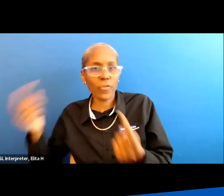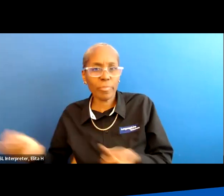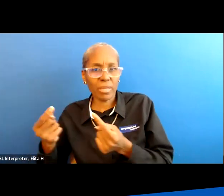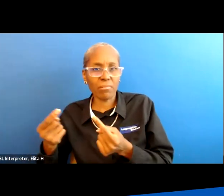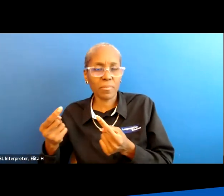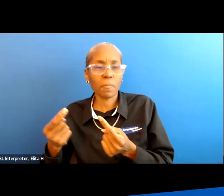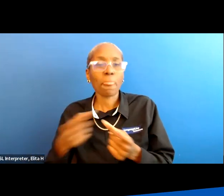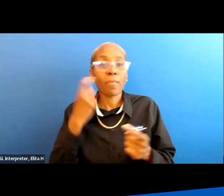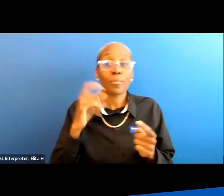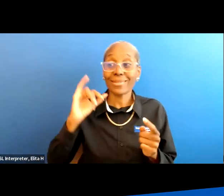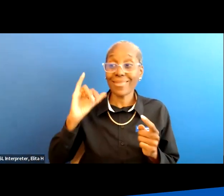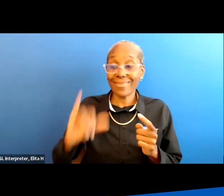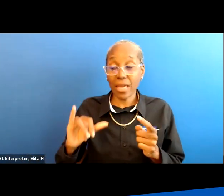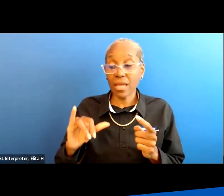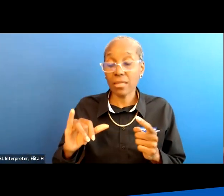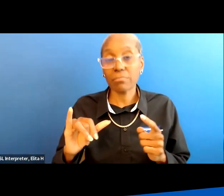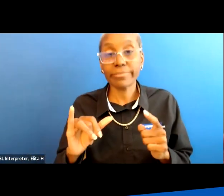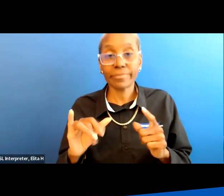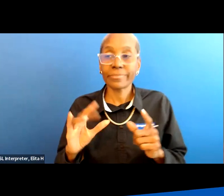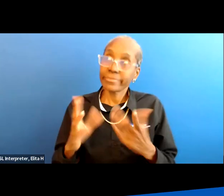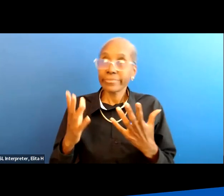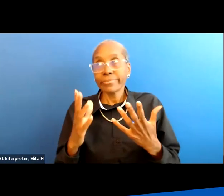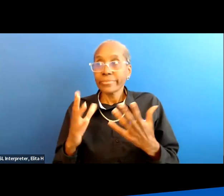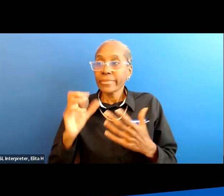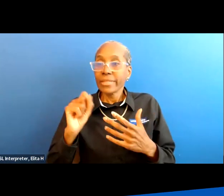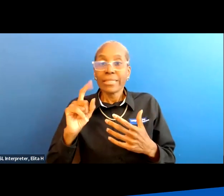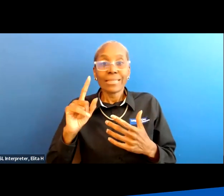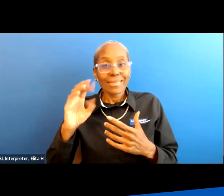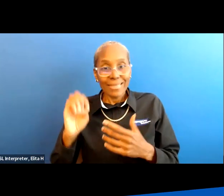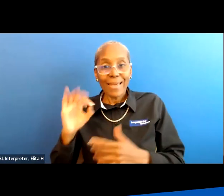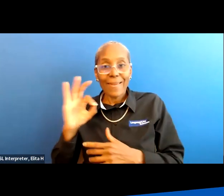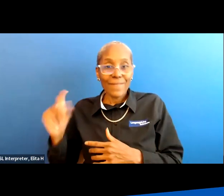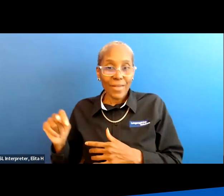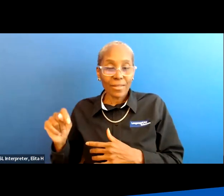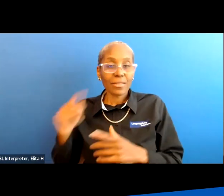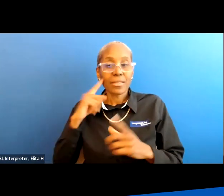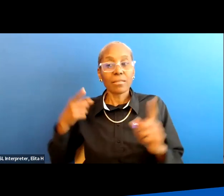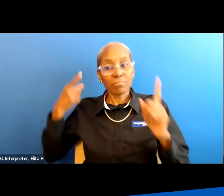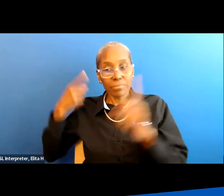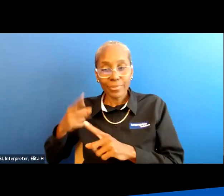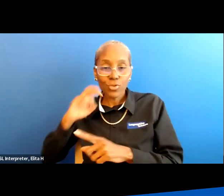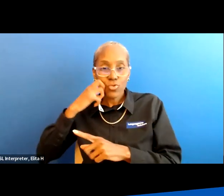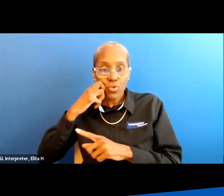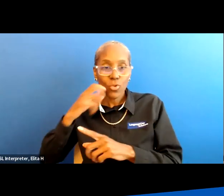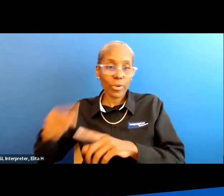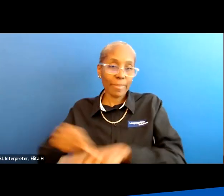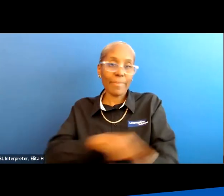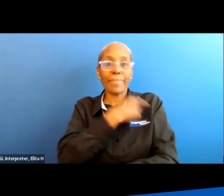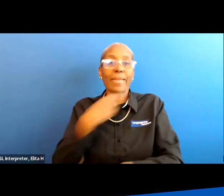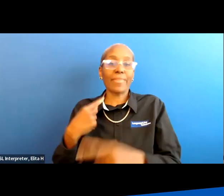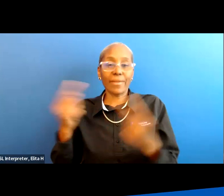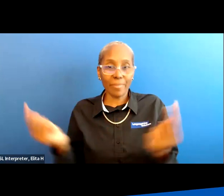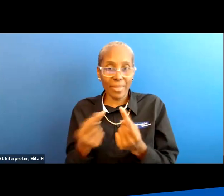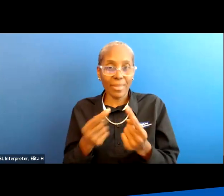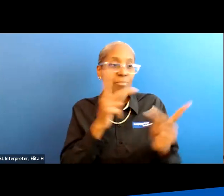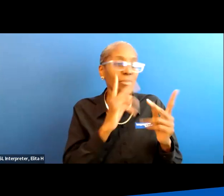because that that a side effect of depression medication is treating neuropathic pain same thing for people with